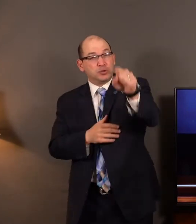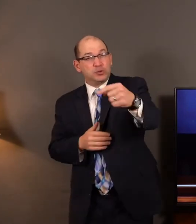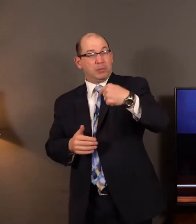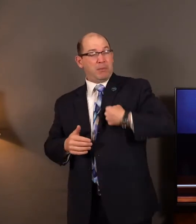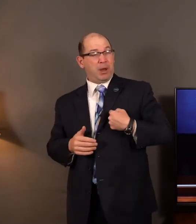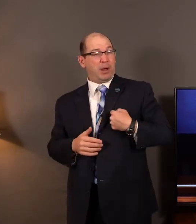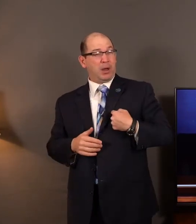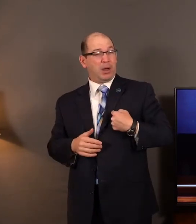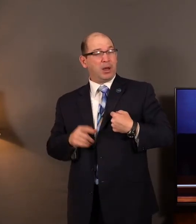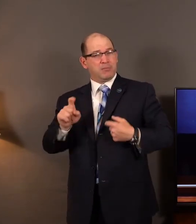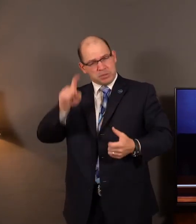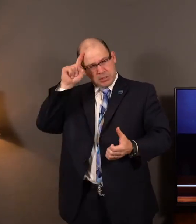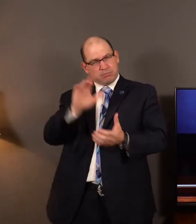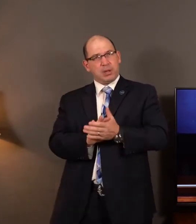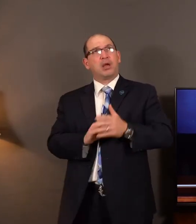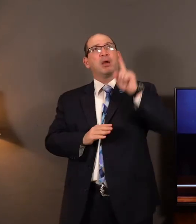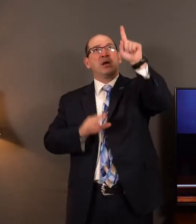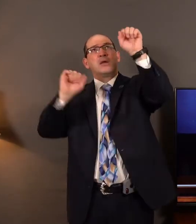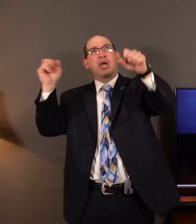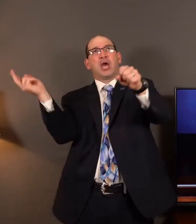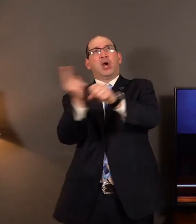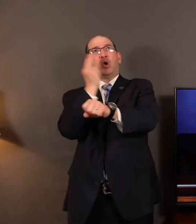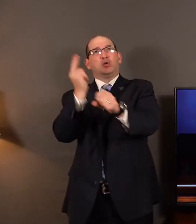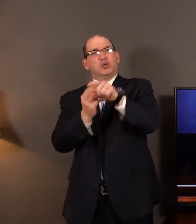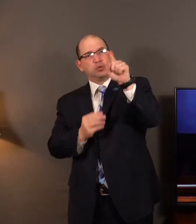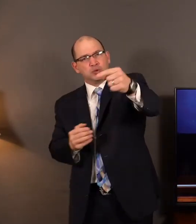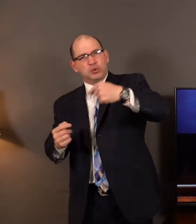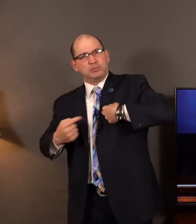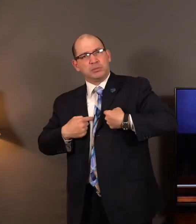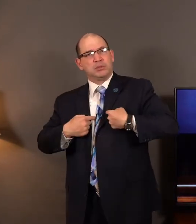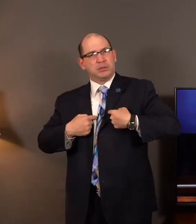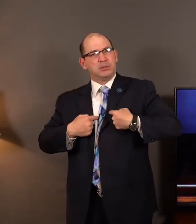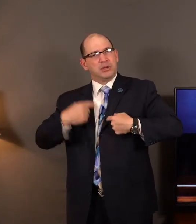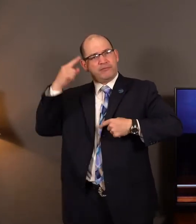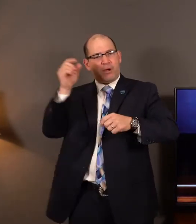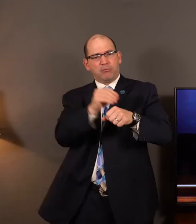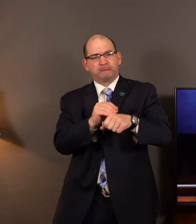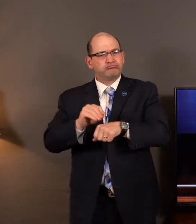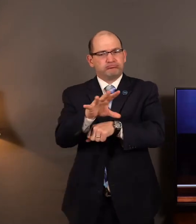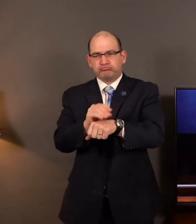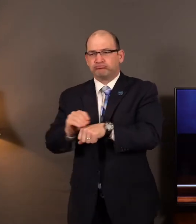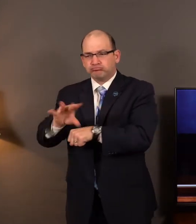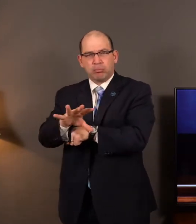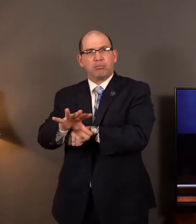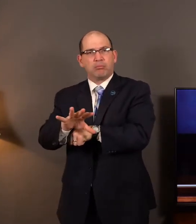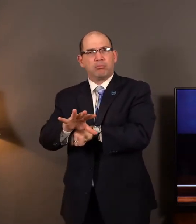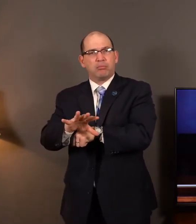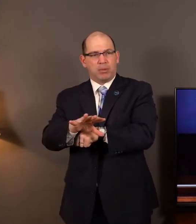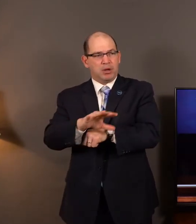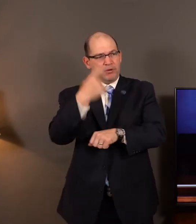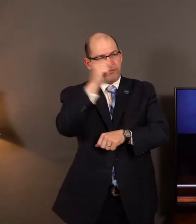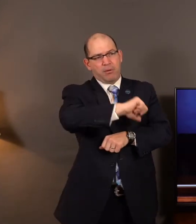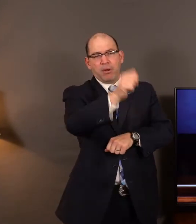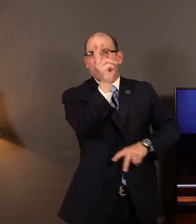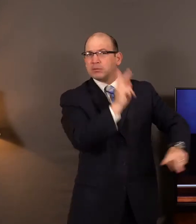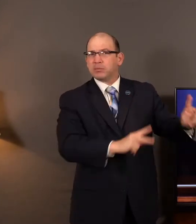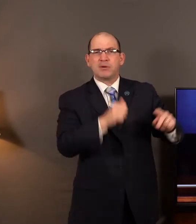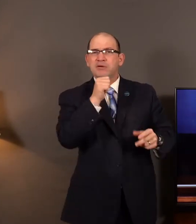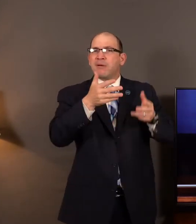you to make a difference, and that God can use your life to make a difference in the life of someone else. And we must not allow Satan to convince us